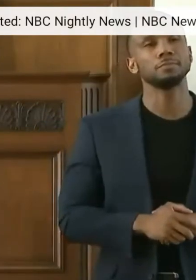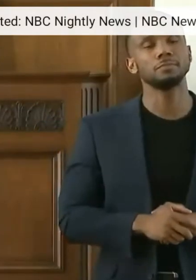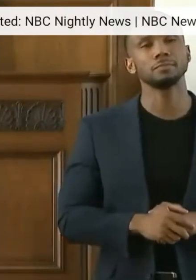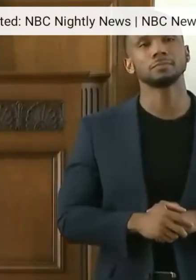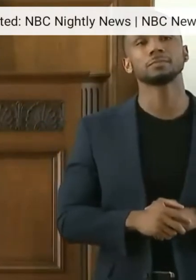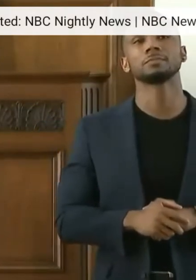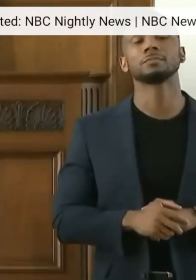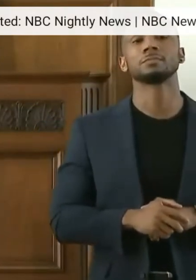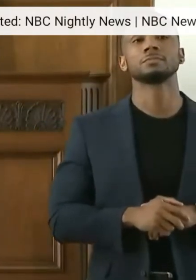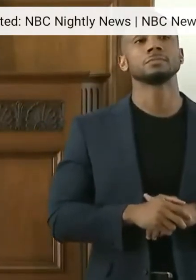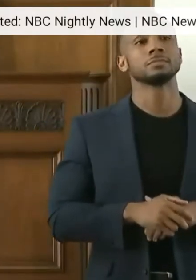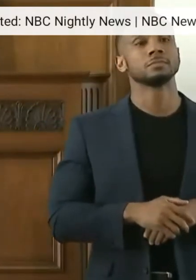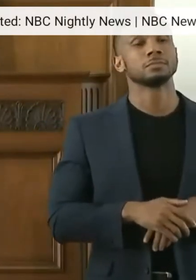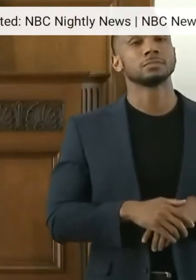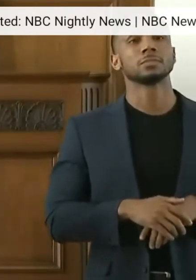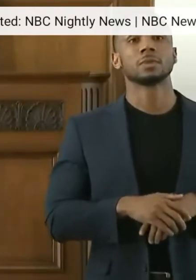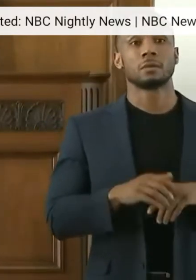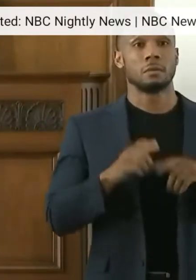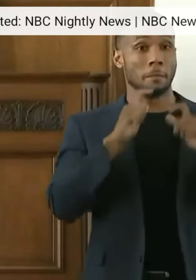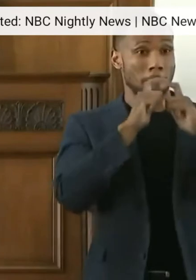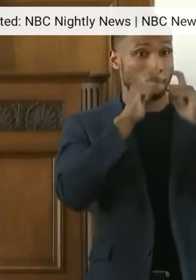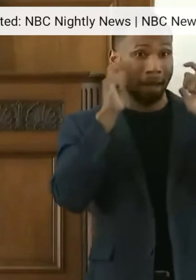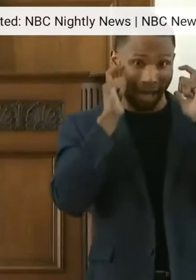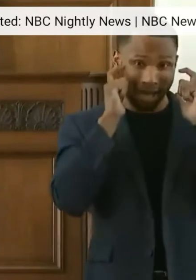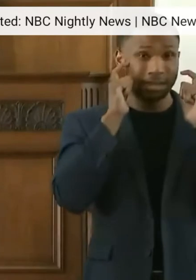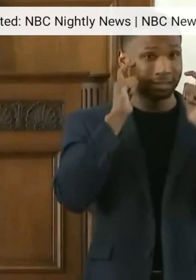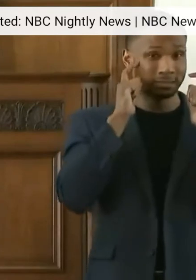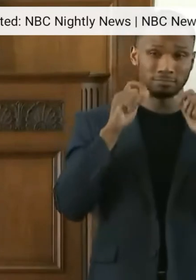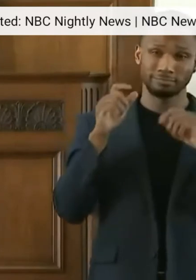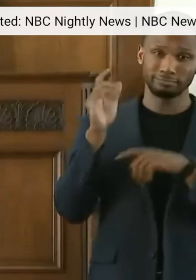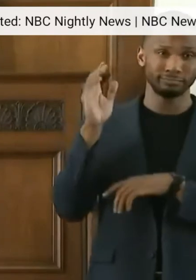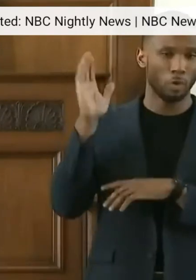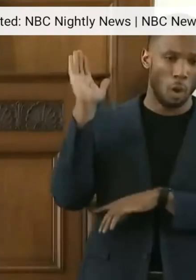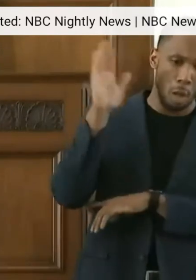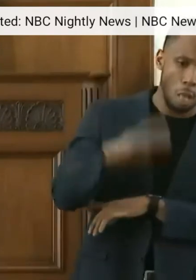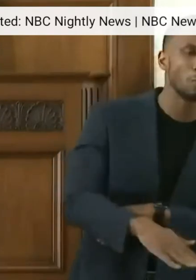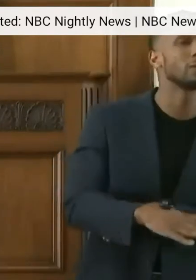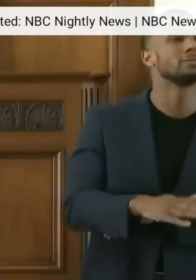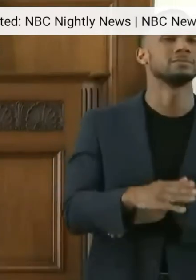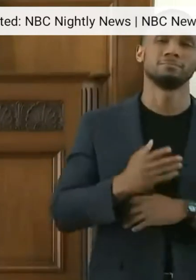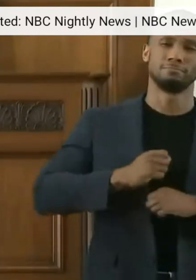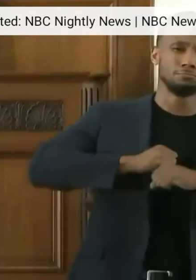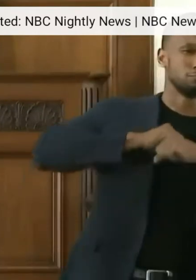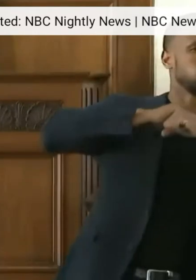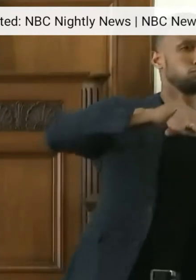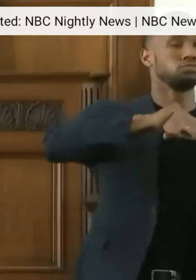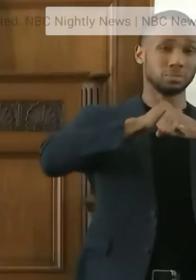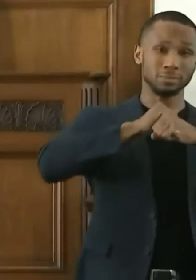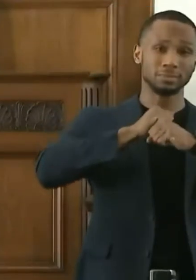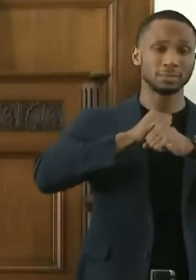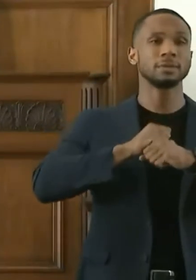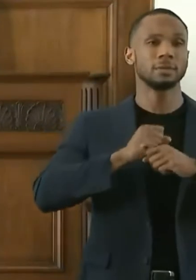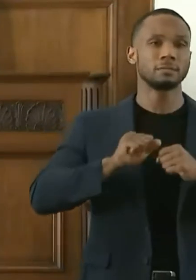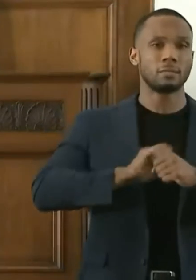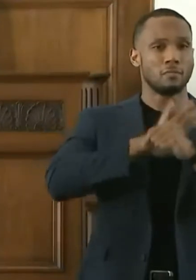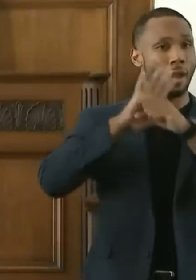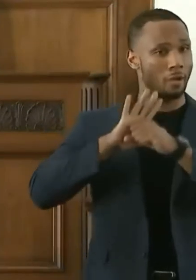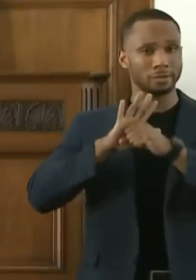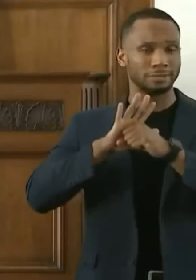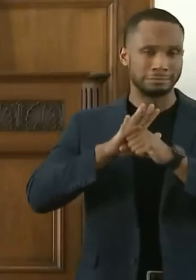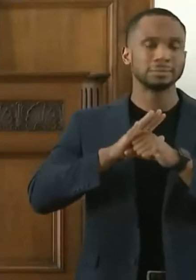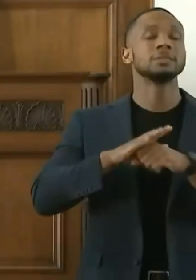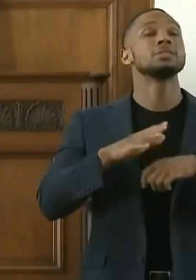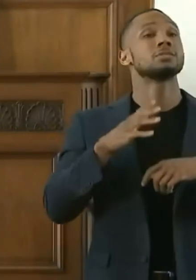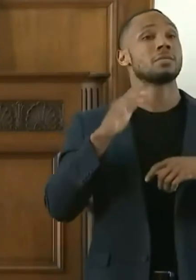Now there's no question that wearing masks has been one of our greatest tools in combating the spread of the virus. That along with